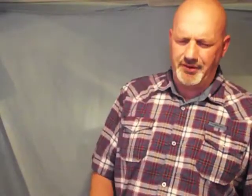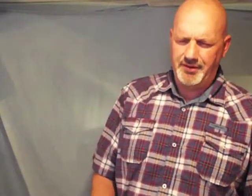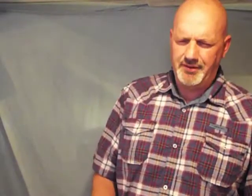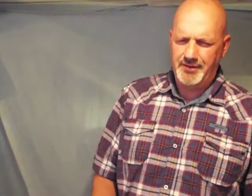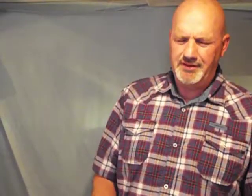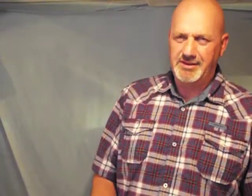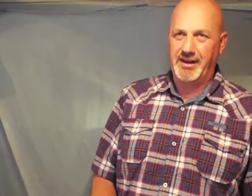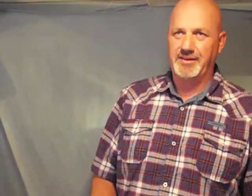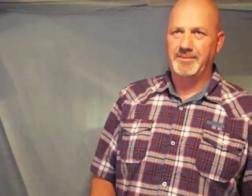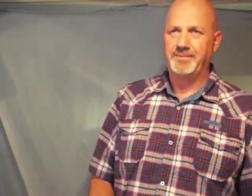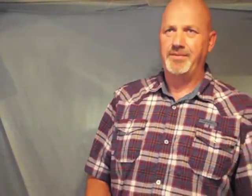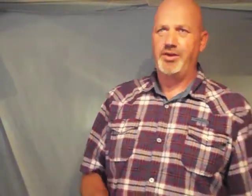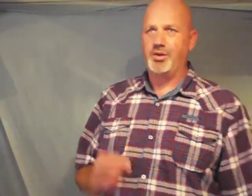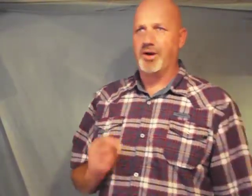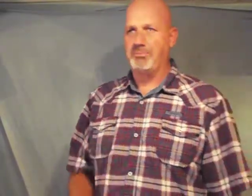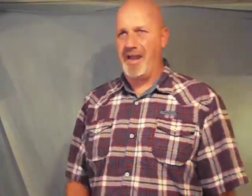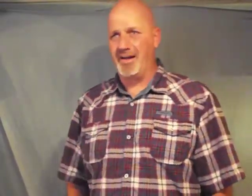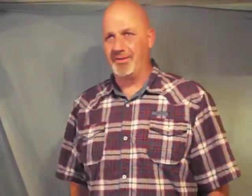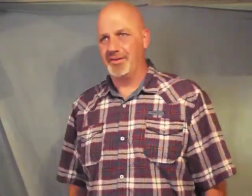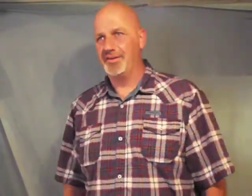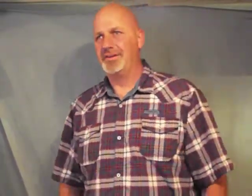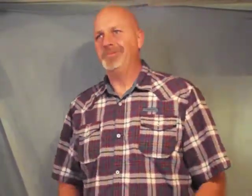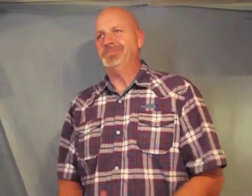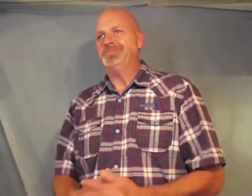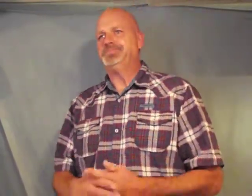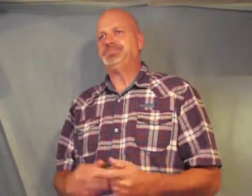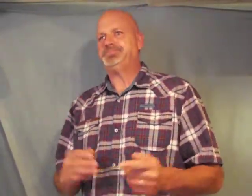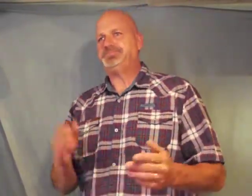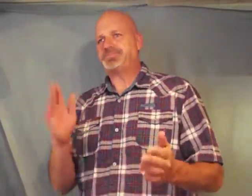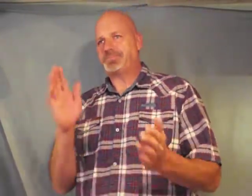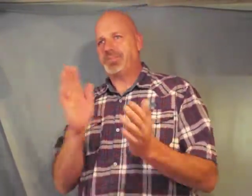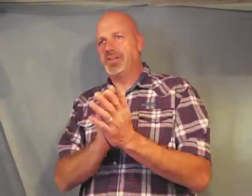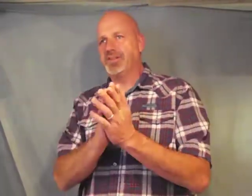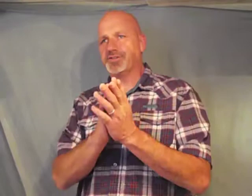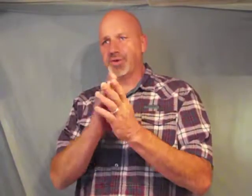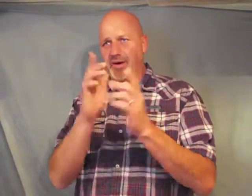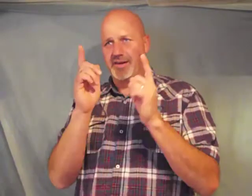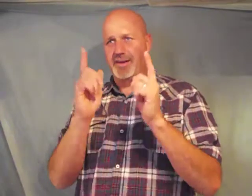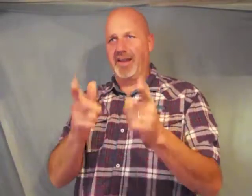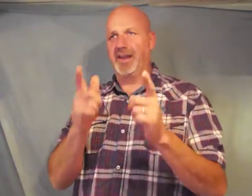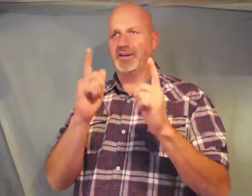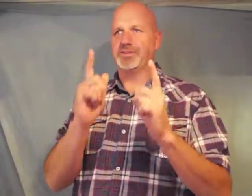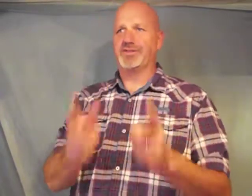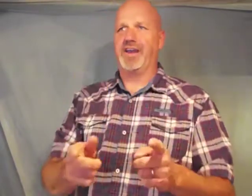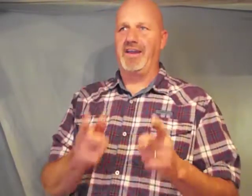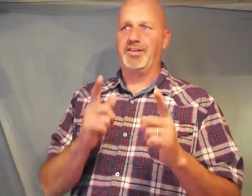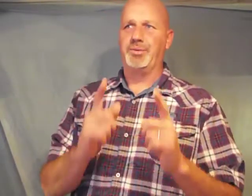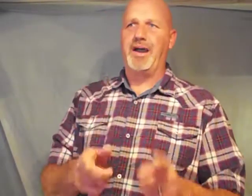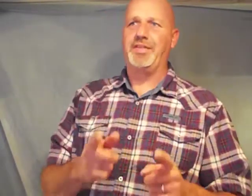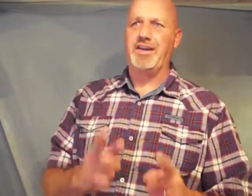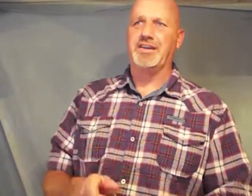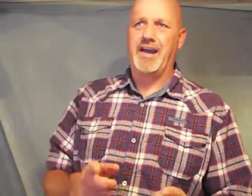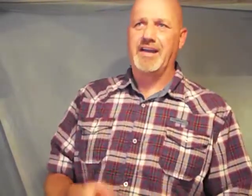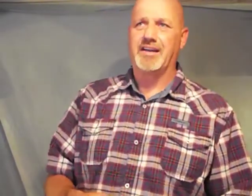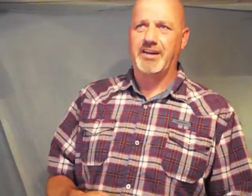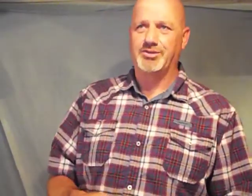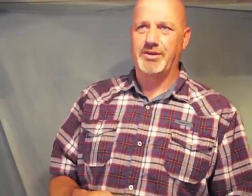Satan you are bound destroying the kingdoms of Satan throughout the entire country